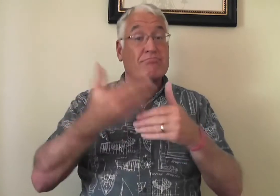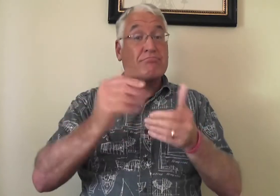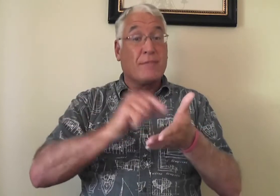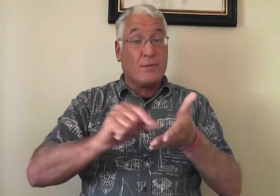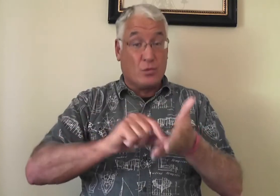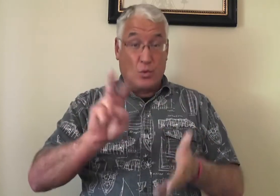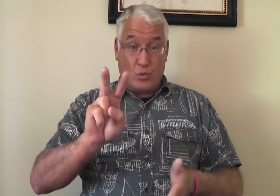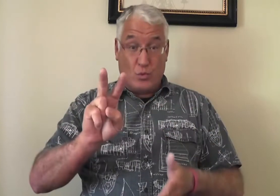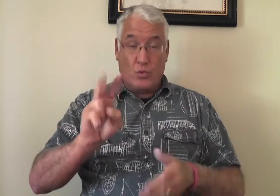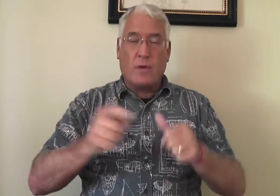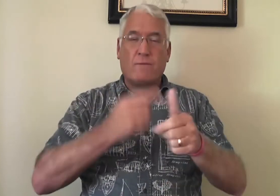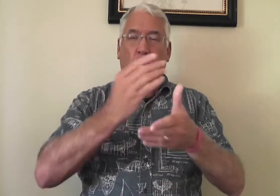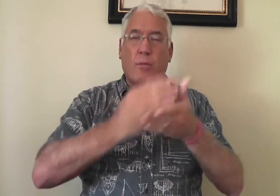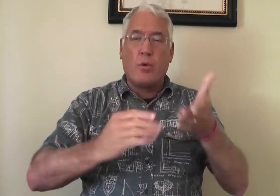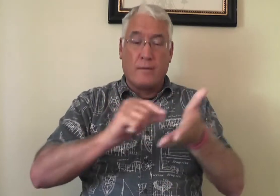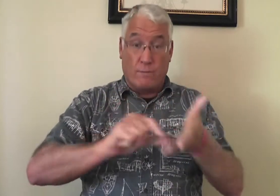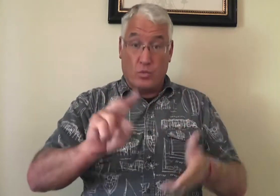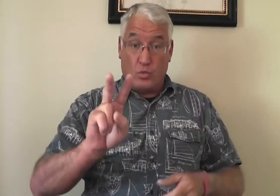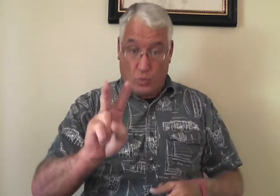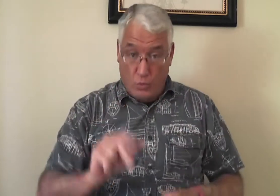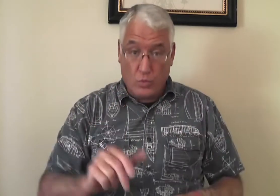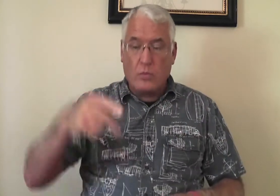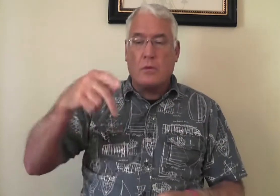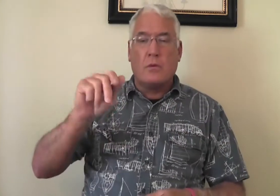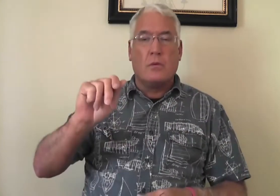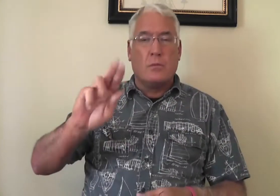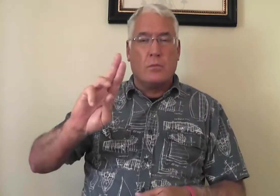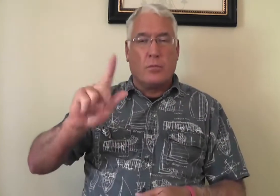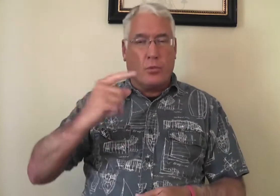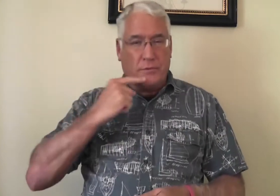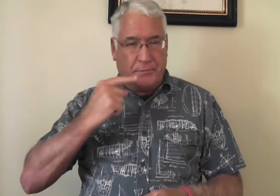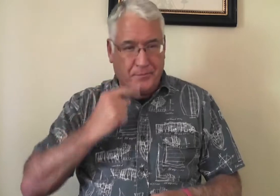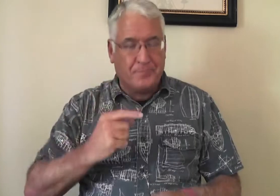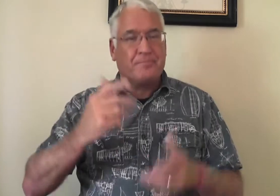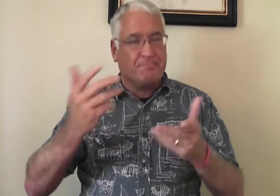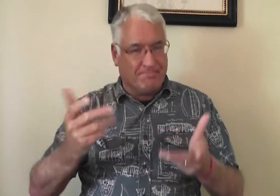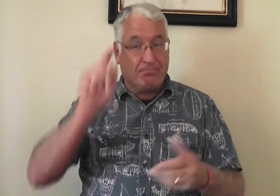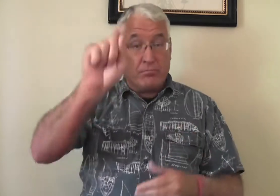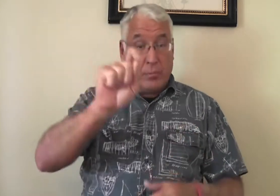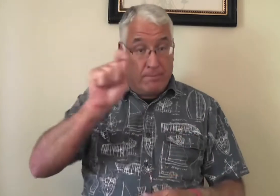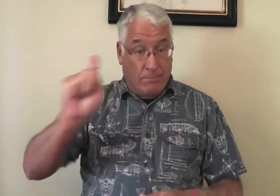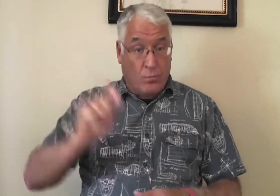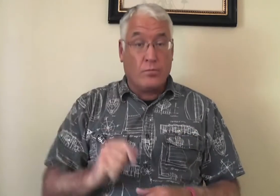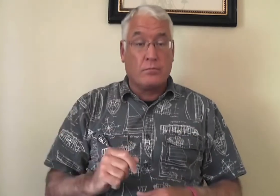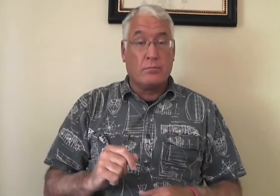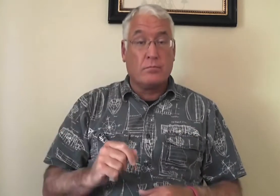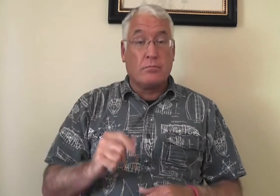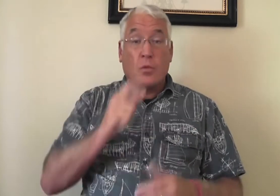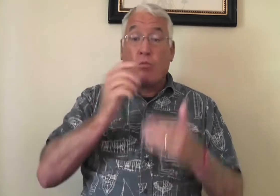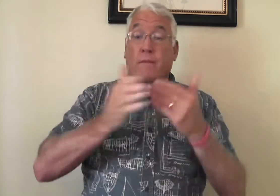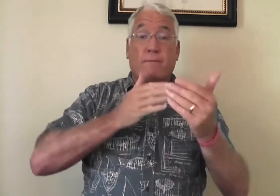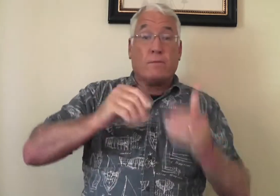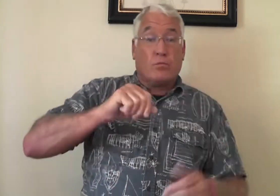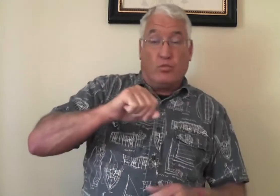Now, let's go on to verse 2, the first part of verse 2. Paul is saying, Therefore,